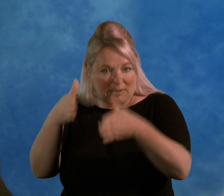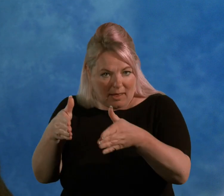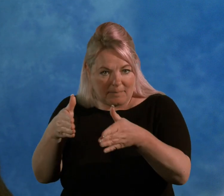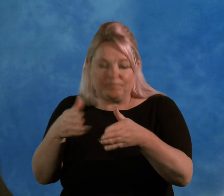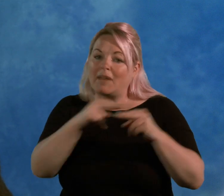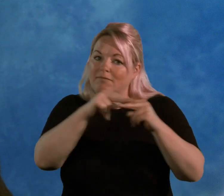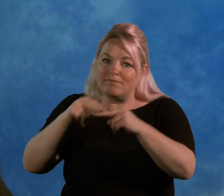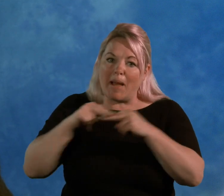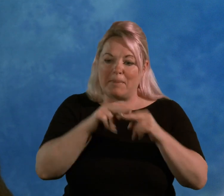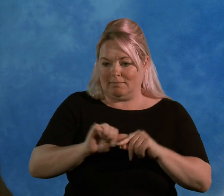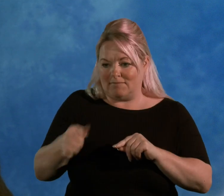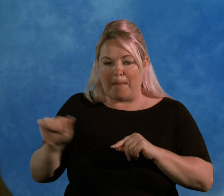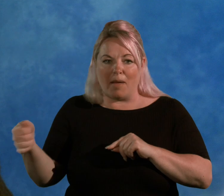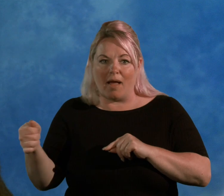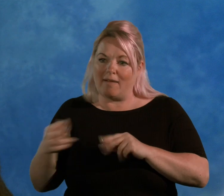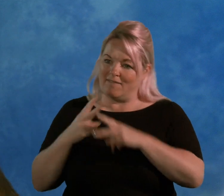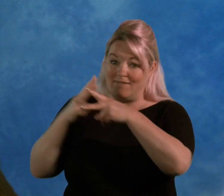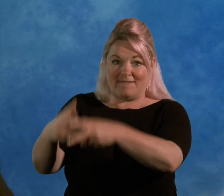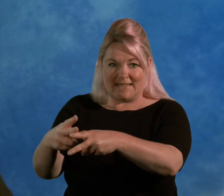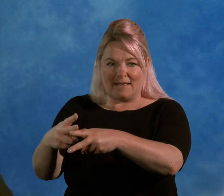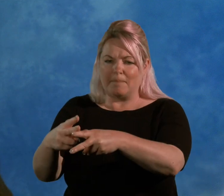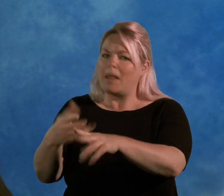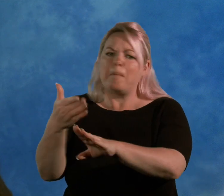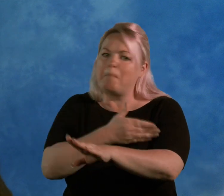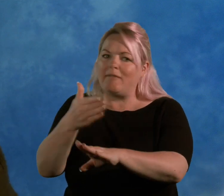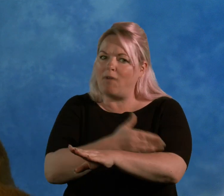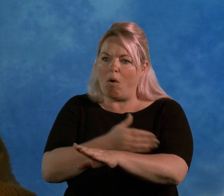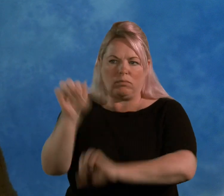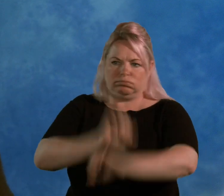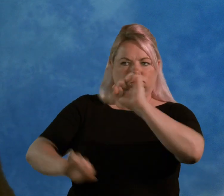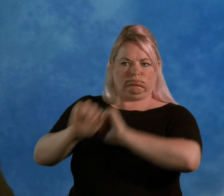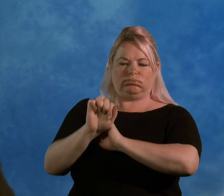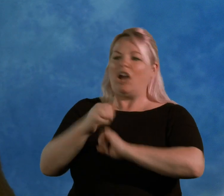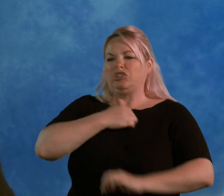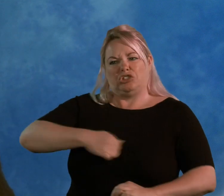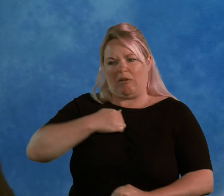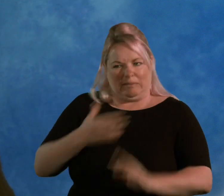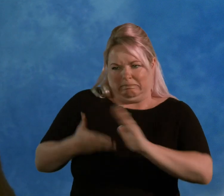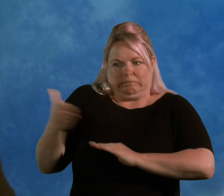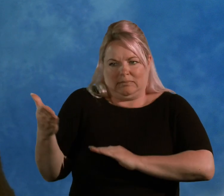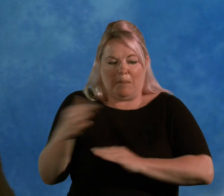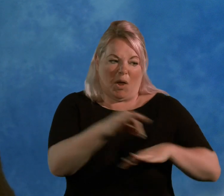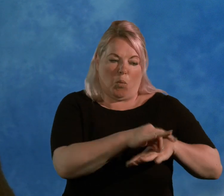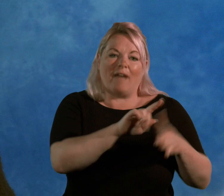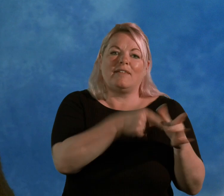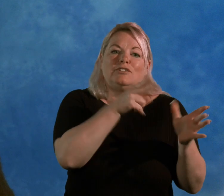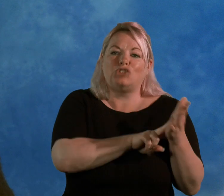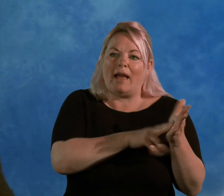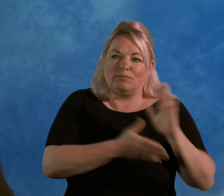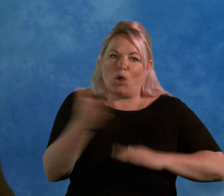whereas I wouldn't have previously. I'd said, sorry, Jan and the wife would have gone instead, even though it was my relative.